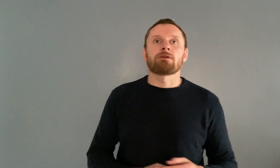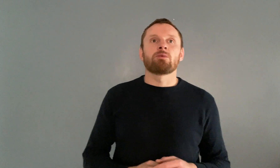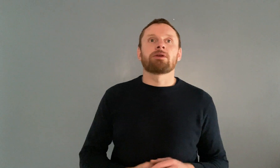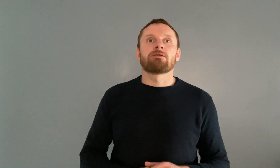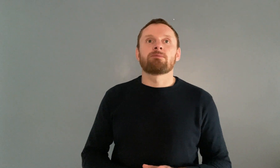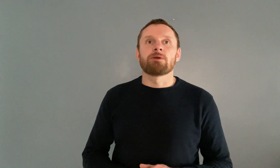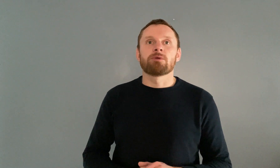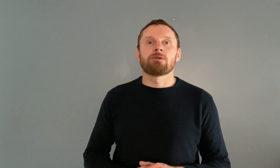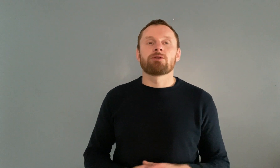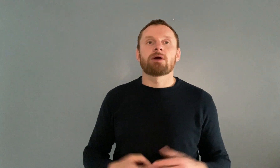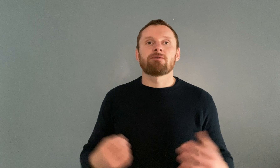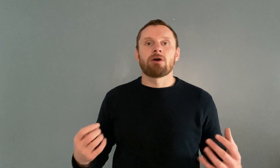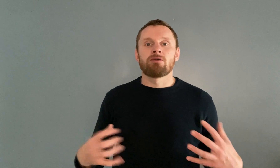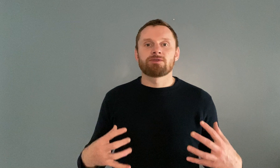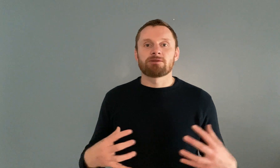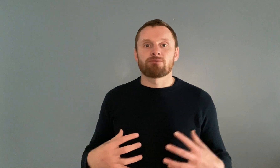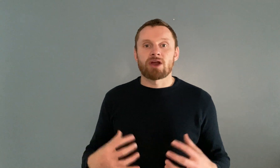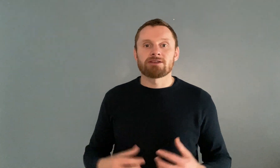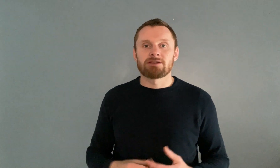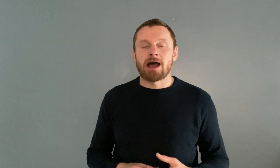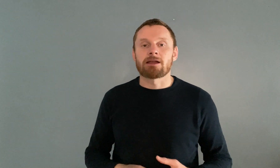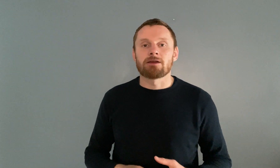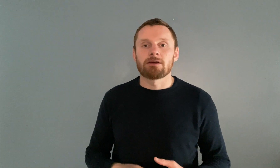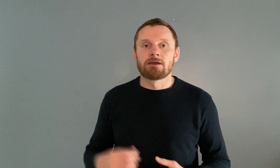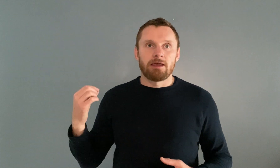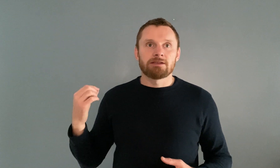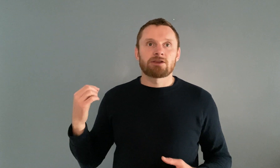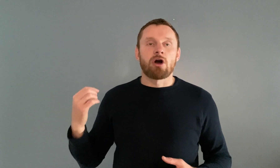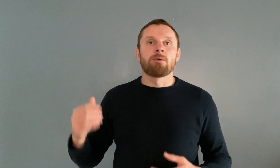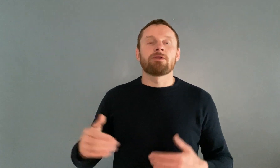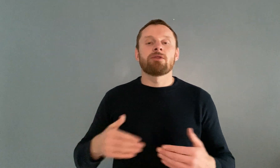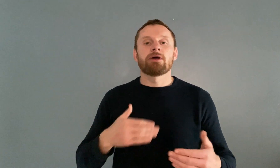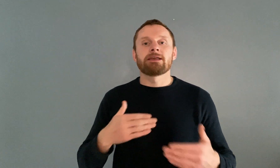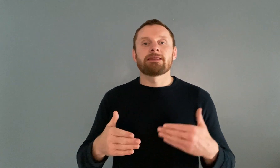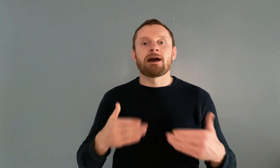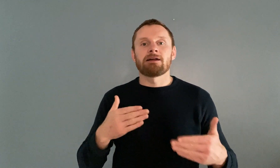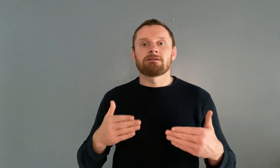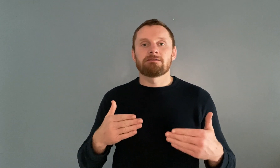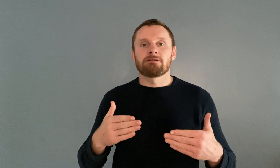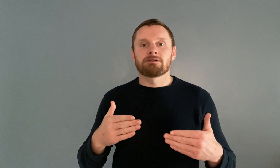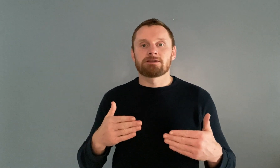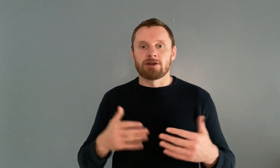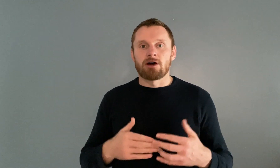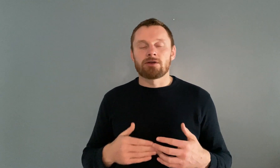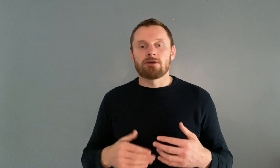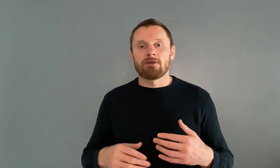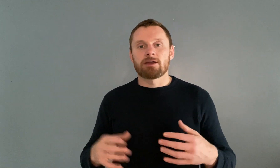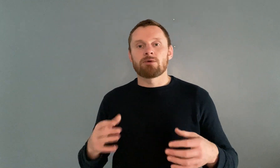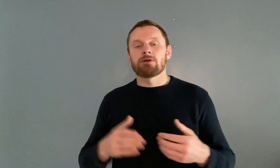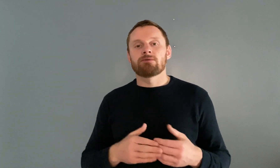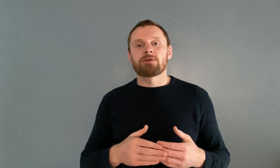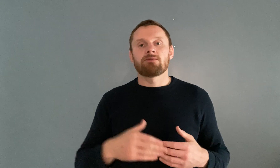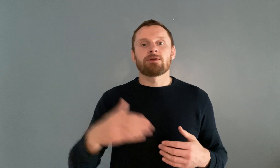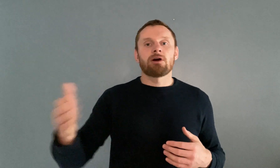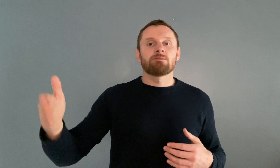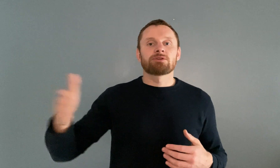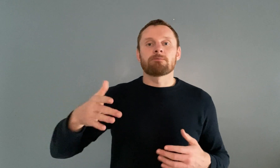with people who have a lot of suppressed anger it's common that in that scenario they will have given up some